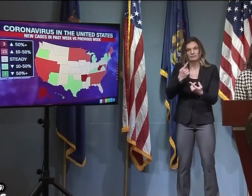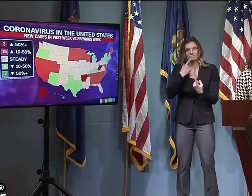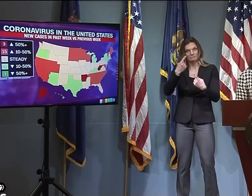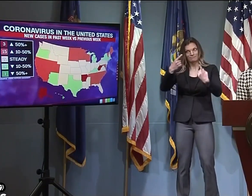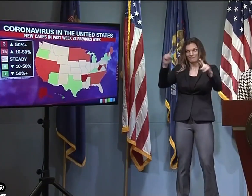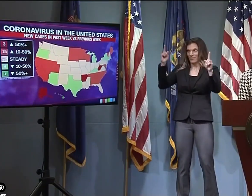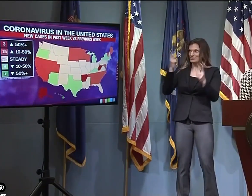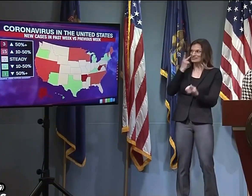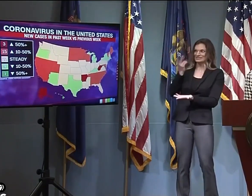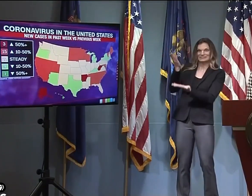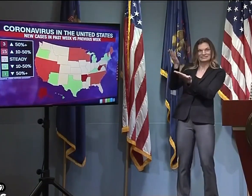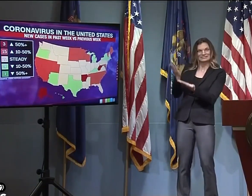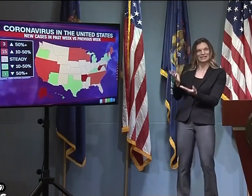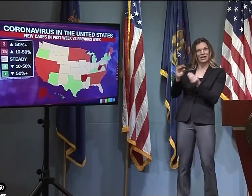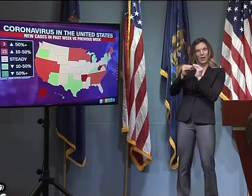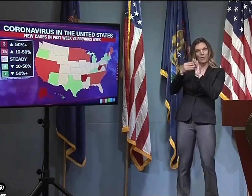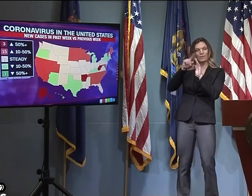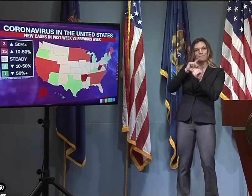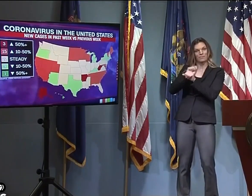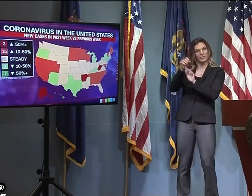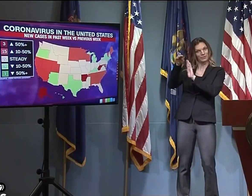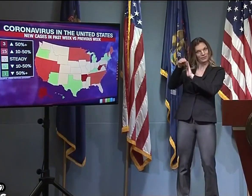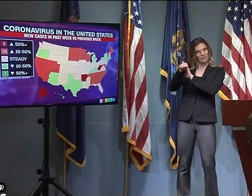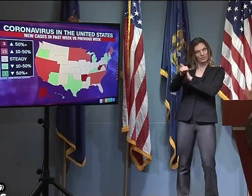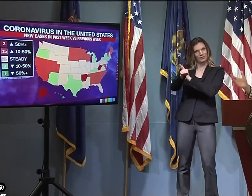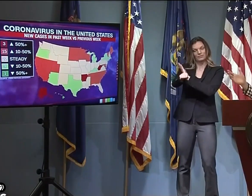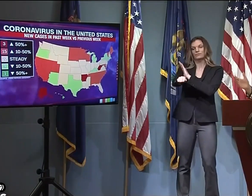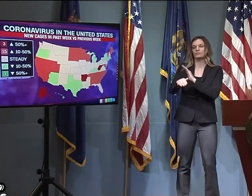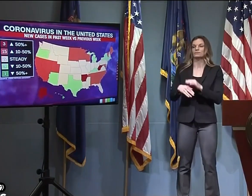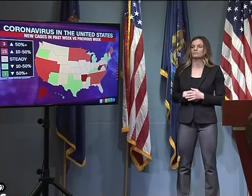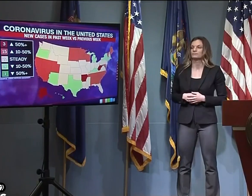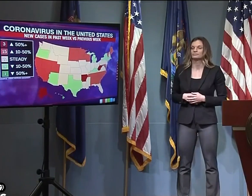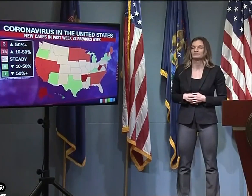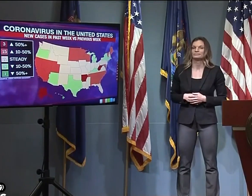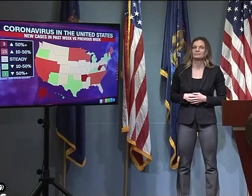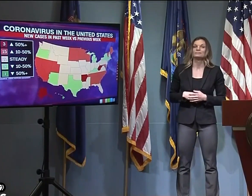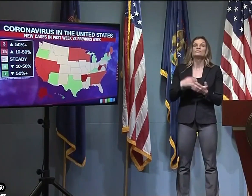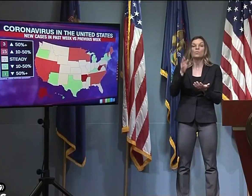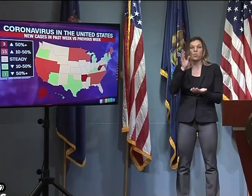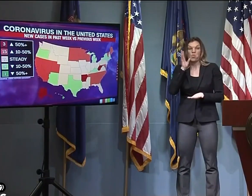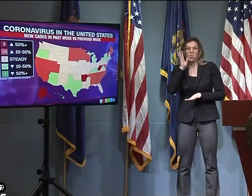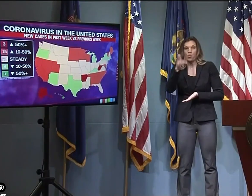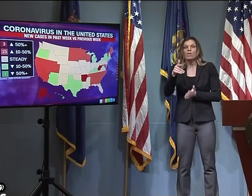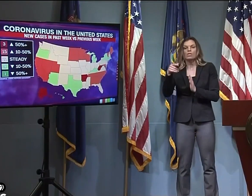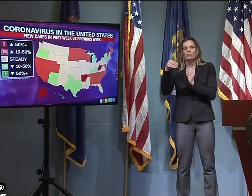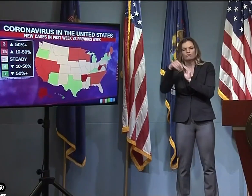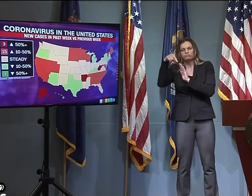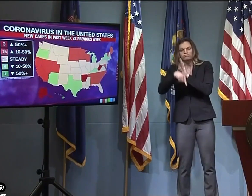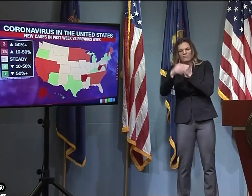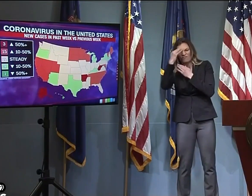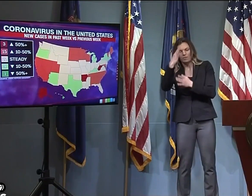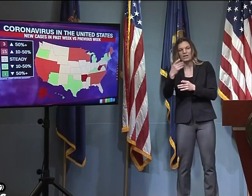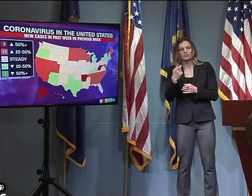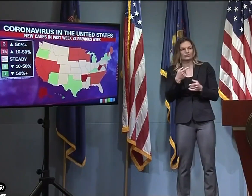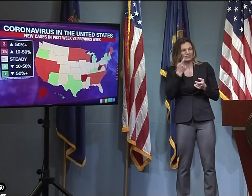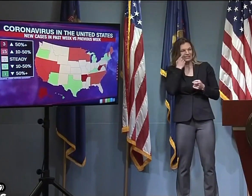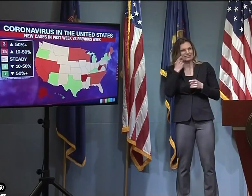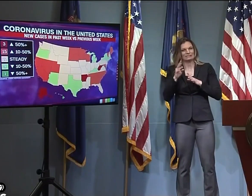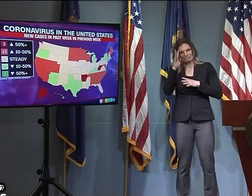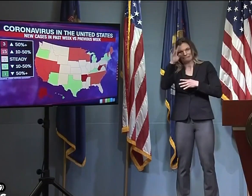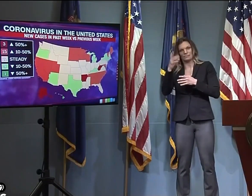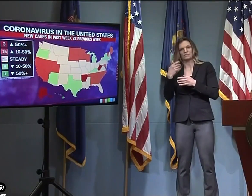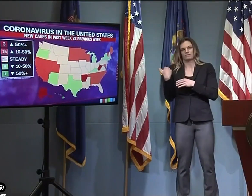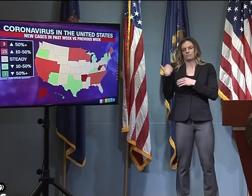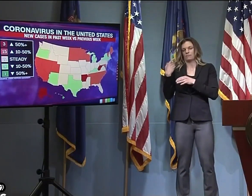representation. The better information is going to be on the website that we discussed earlier during this press conference.